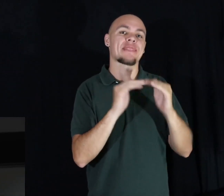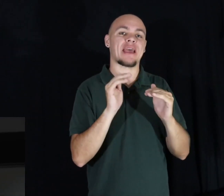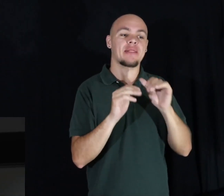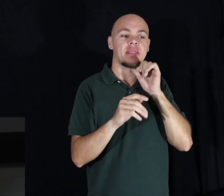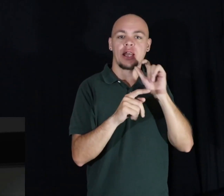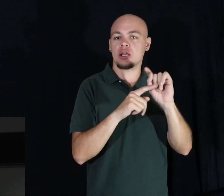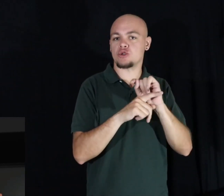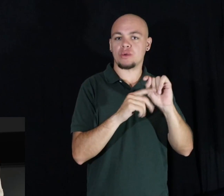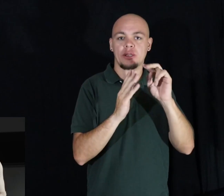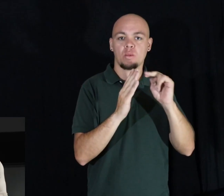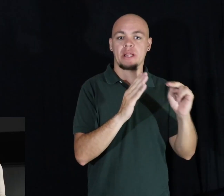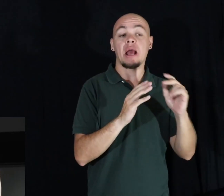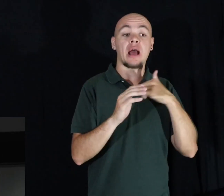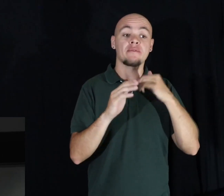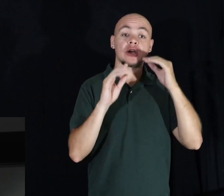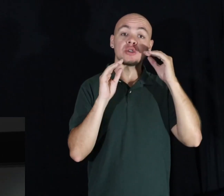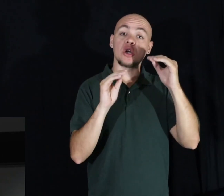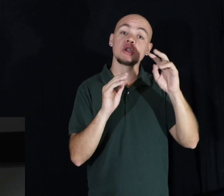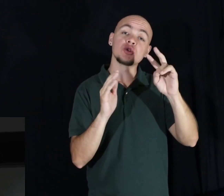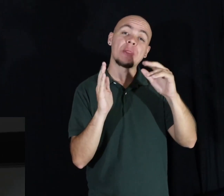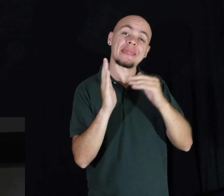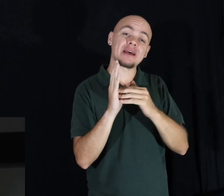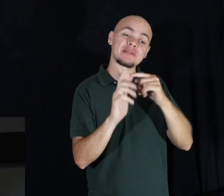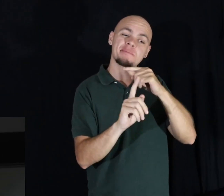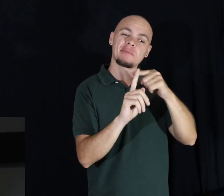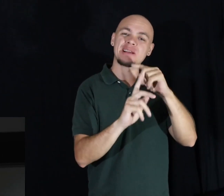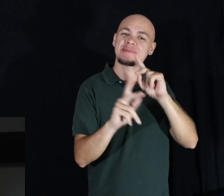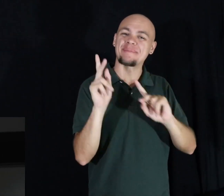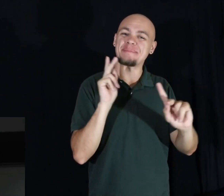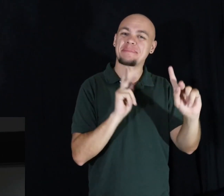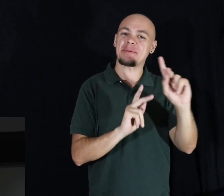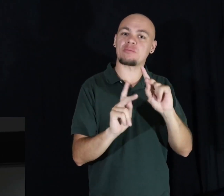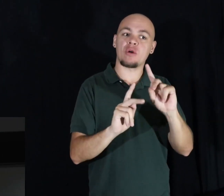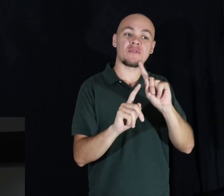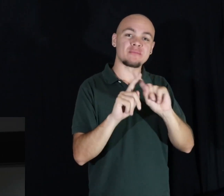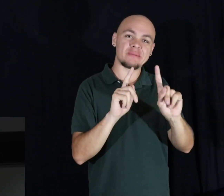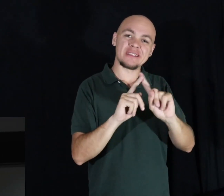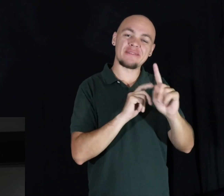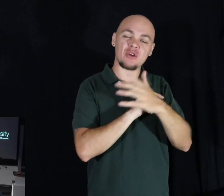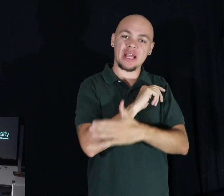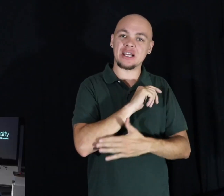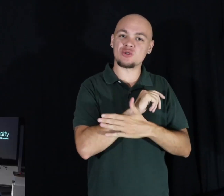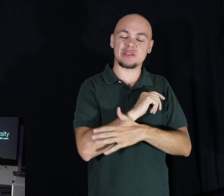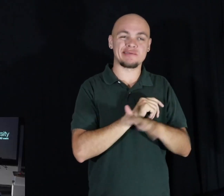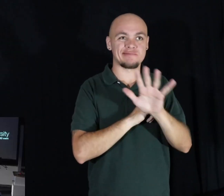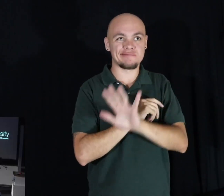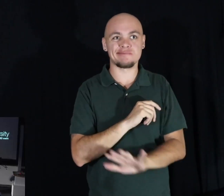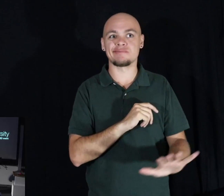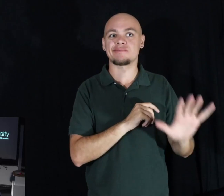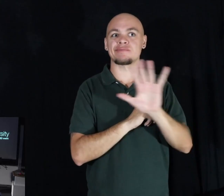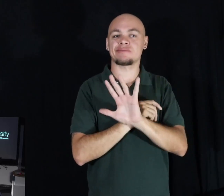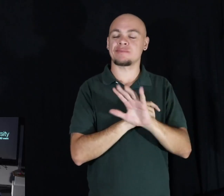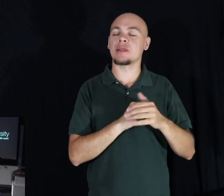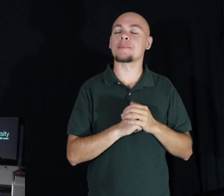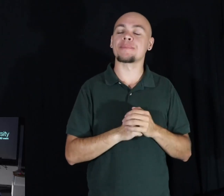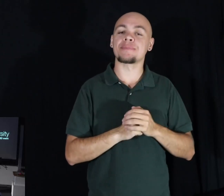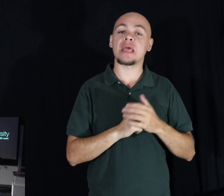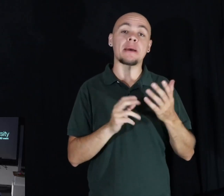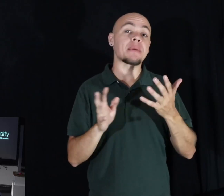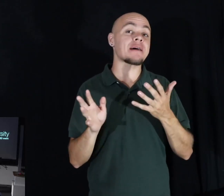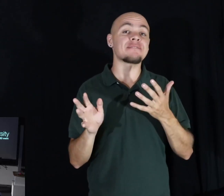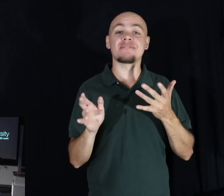I've taught over 2,000 people from over 100 countries. But speed reading isn't this